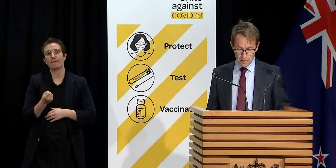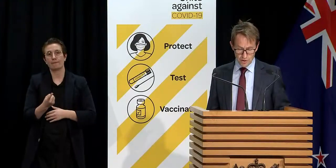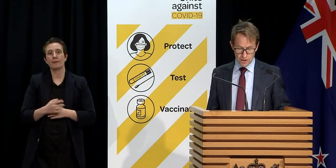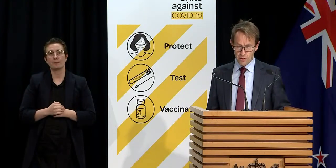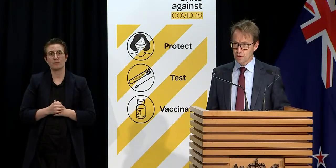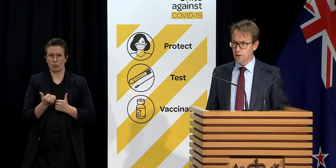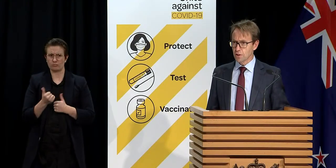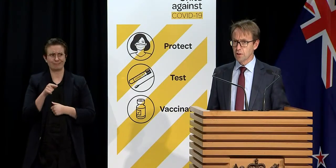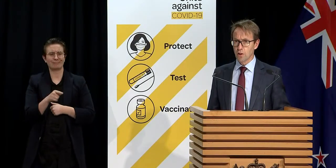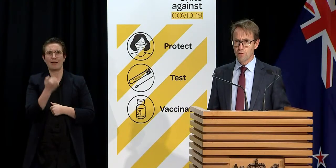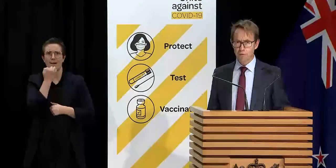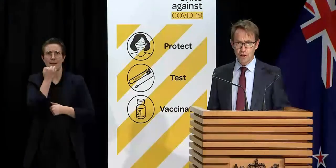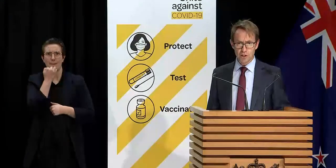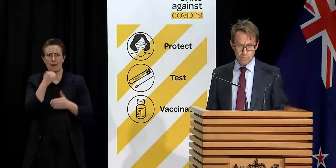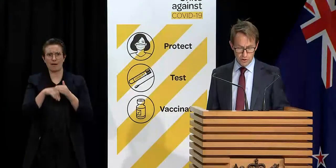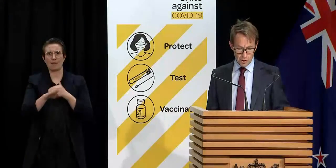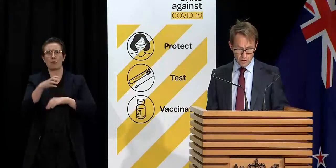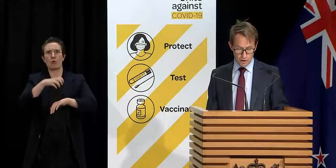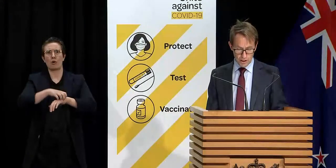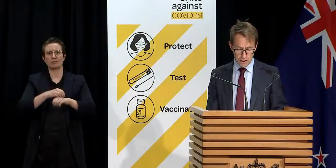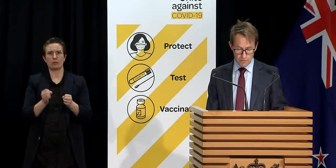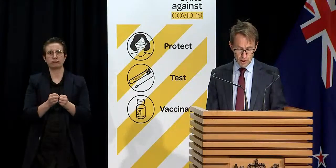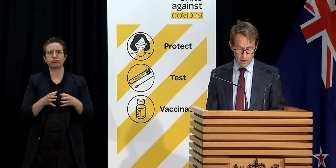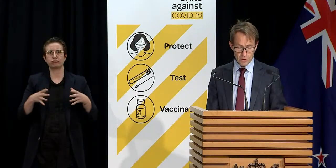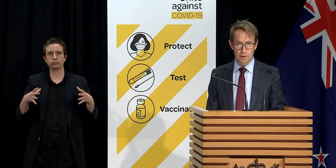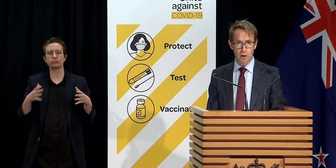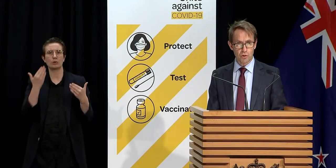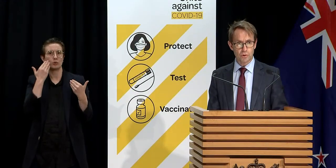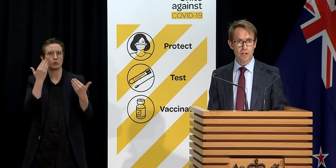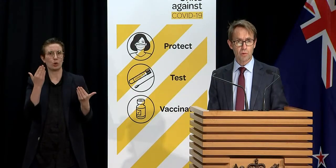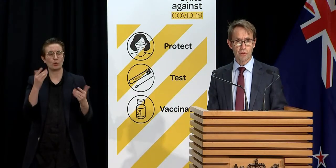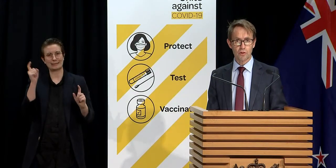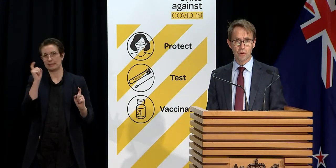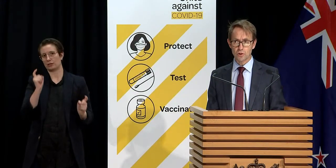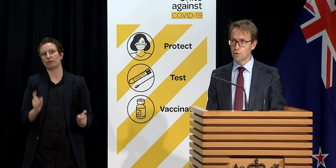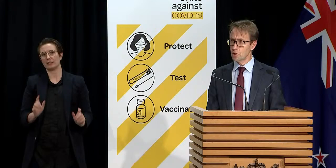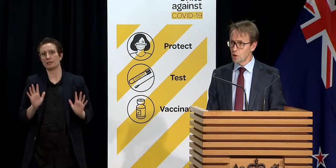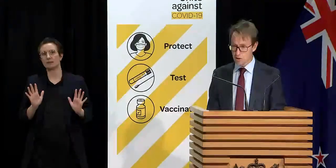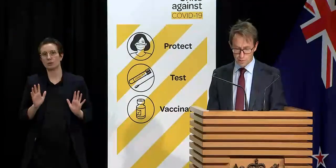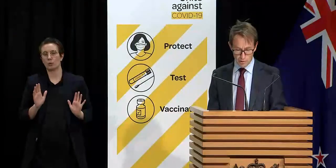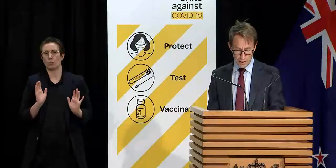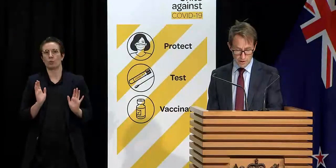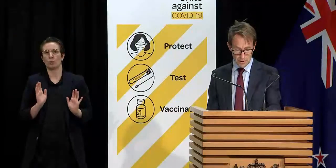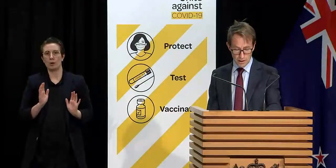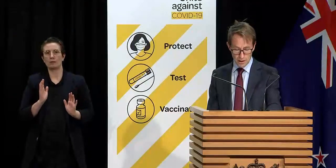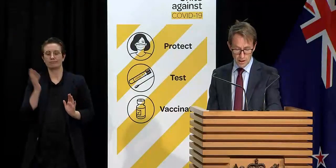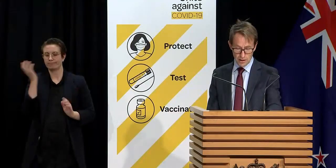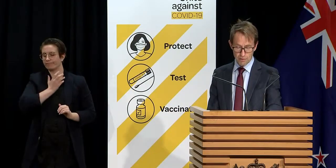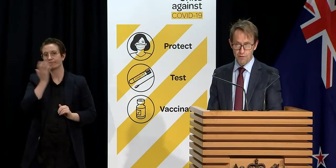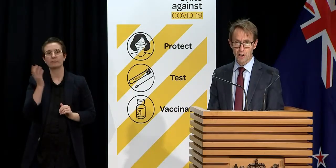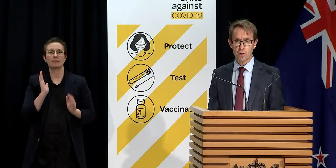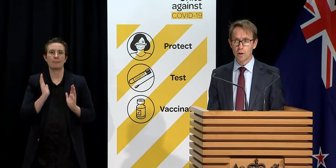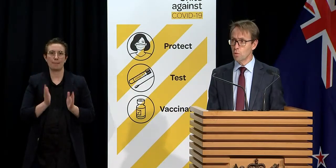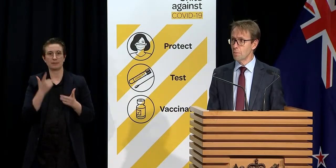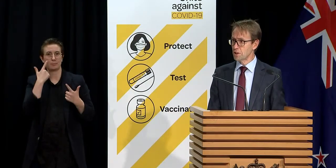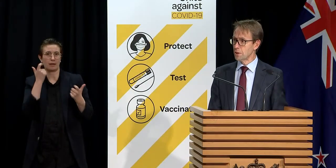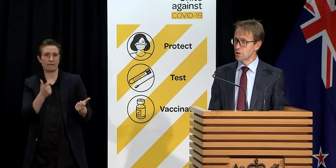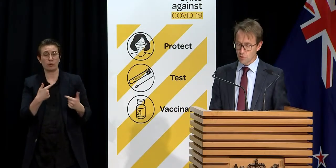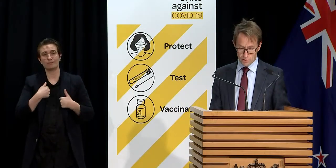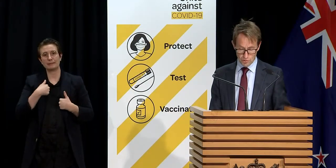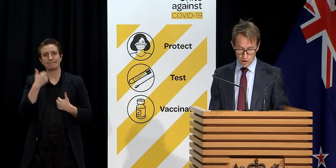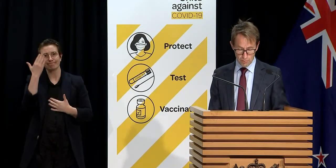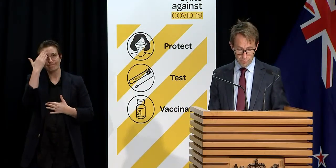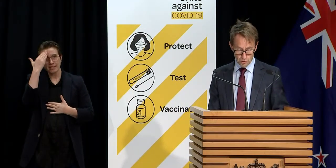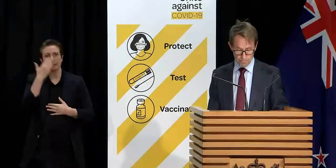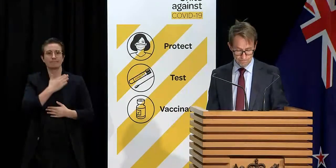stark reminder of the seriousness of infection with the COVID-19 virus. My thoughts are with those who are in hospital and indeed their whānau at what must